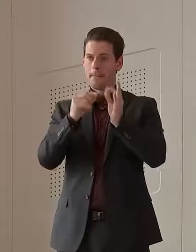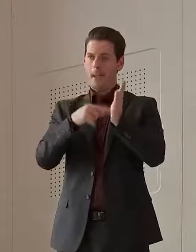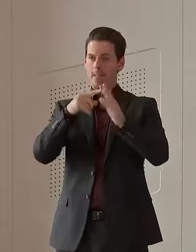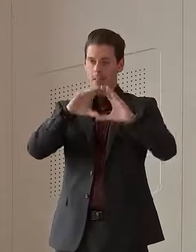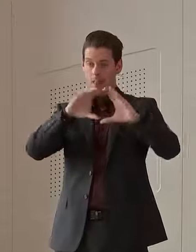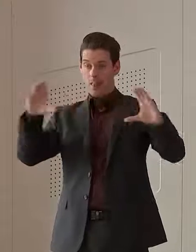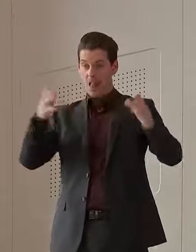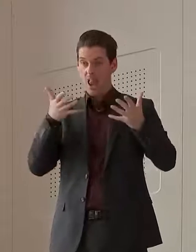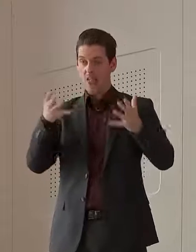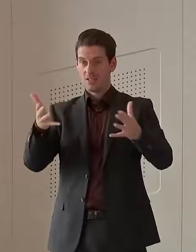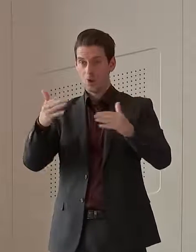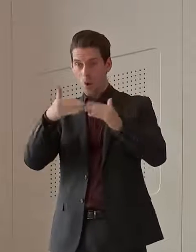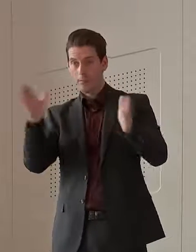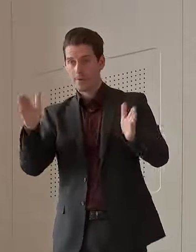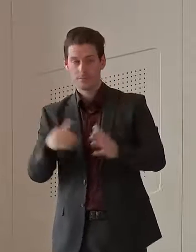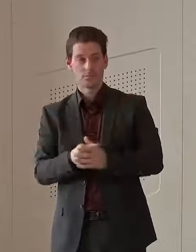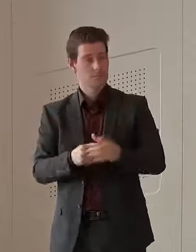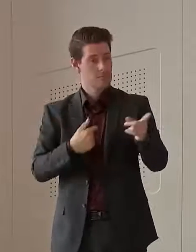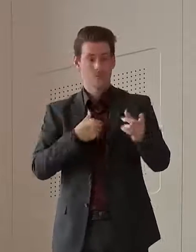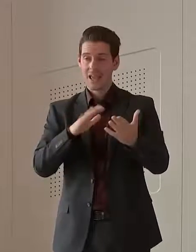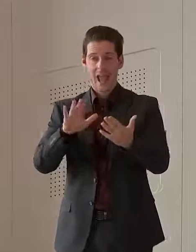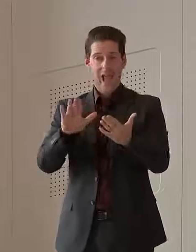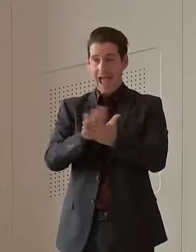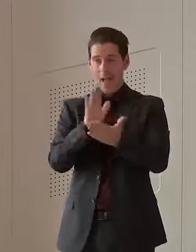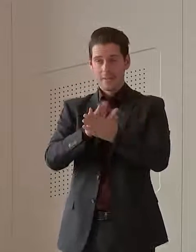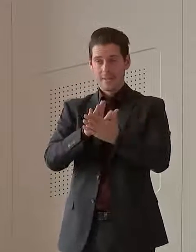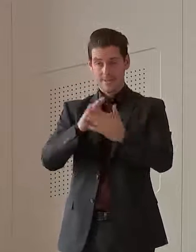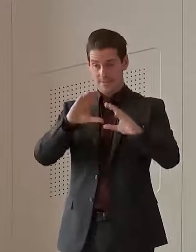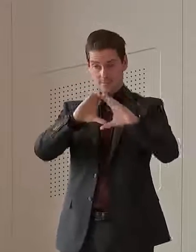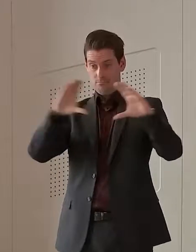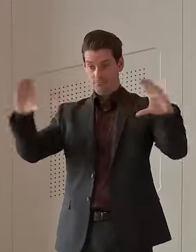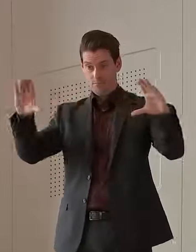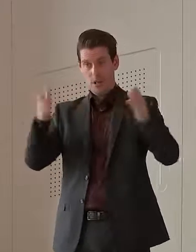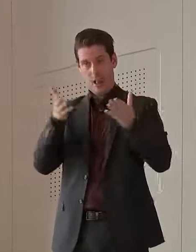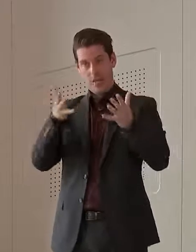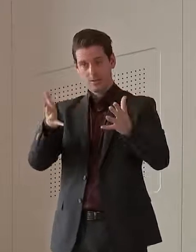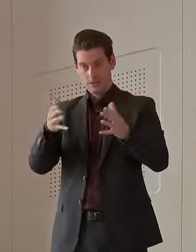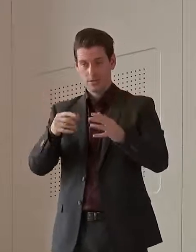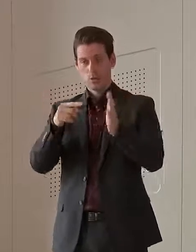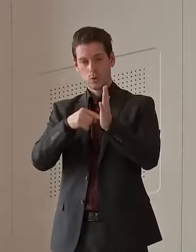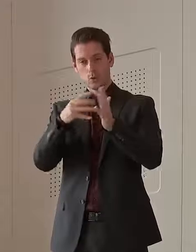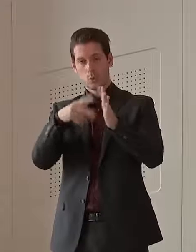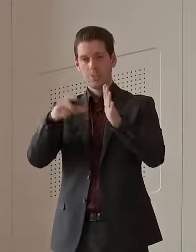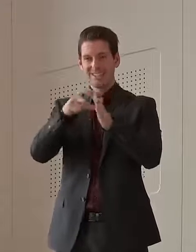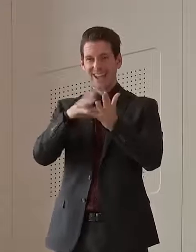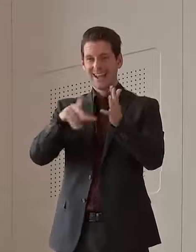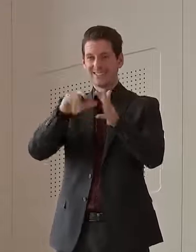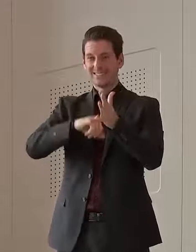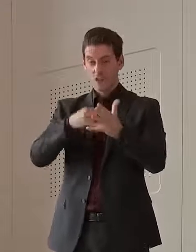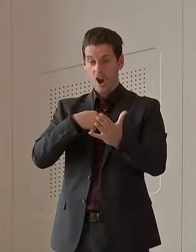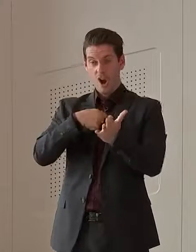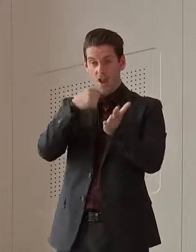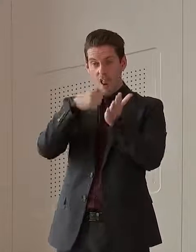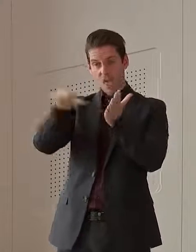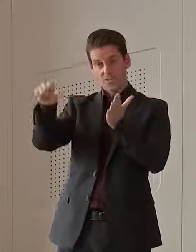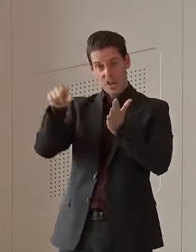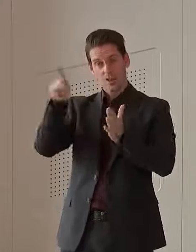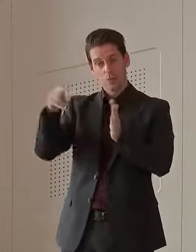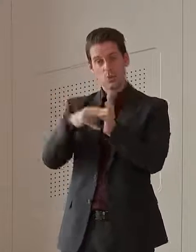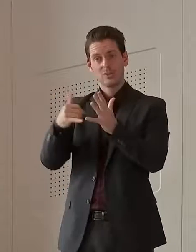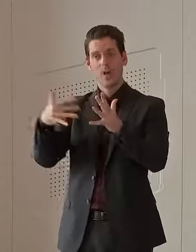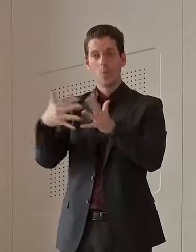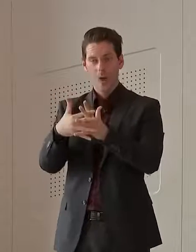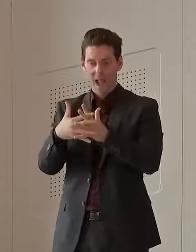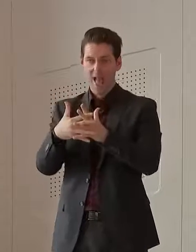far gone? Look, we said we were very happy to have that border bubble. I wrote to the Premier suggesting an easier